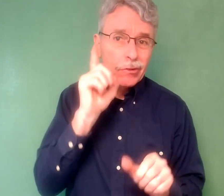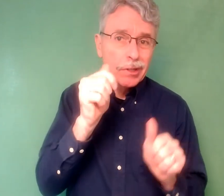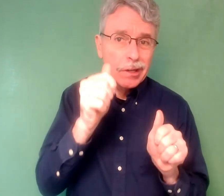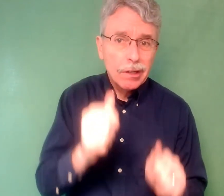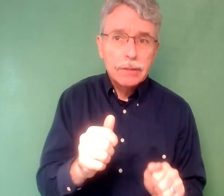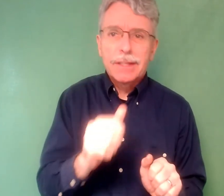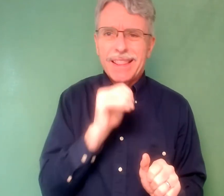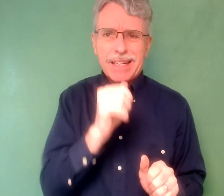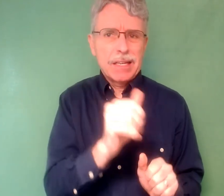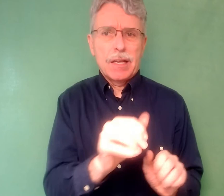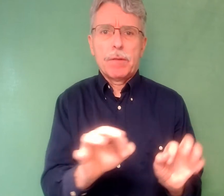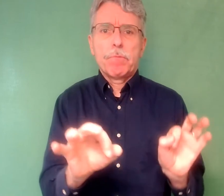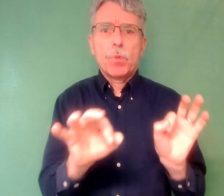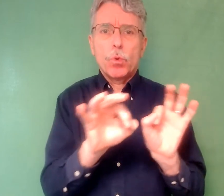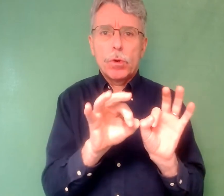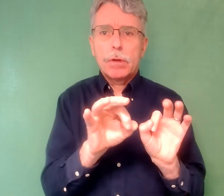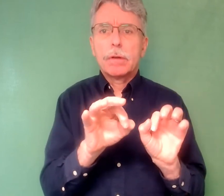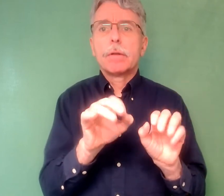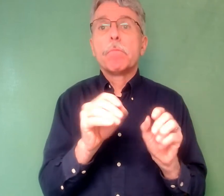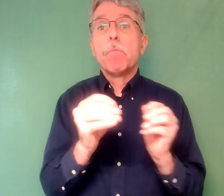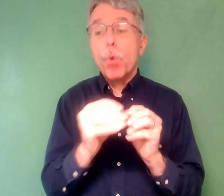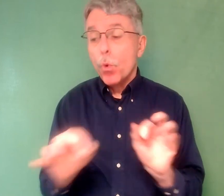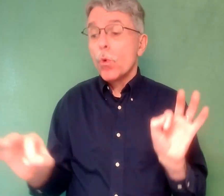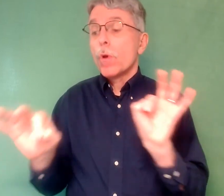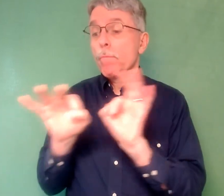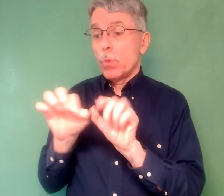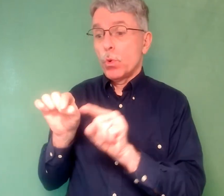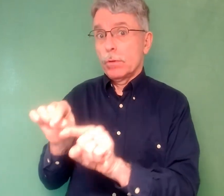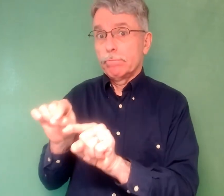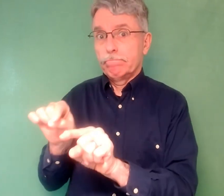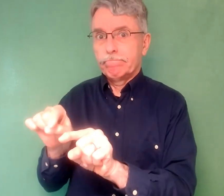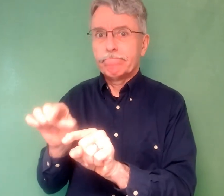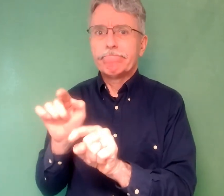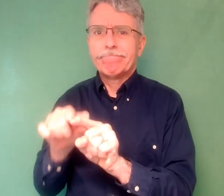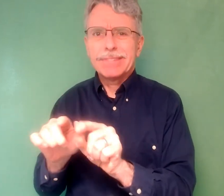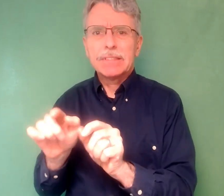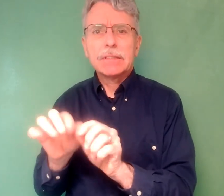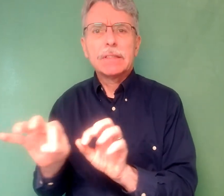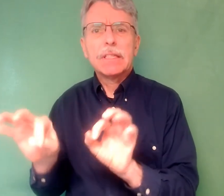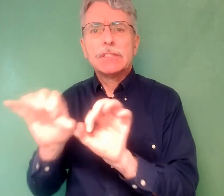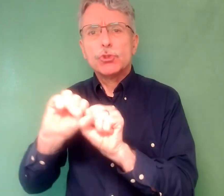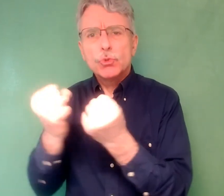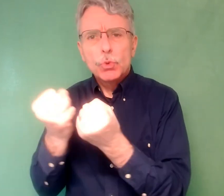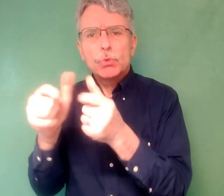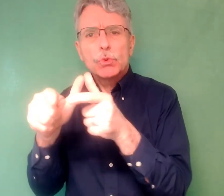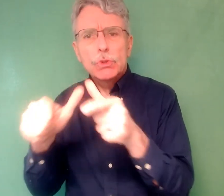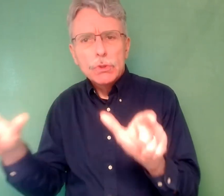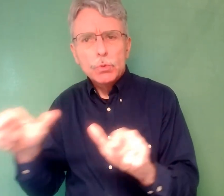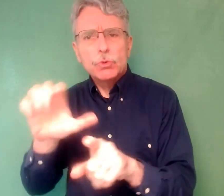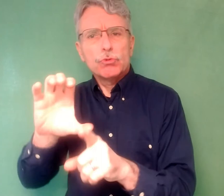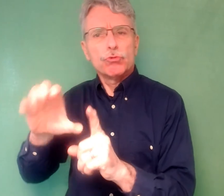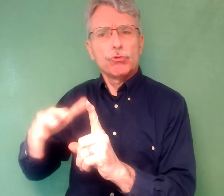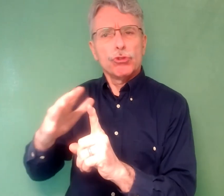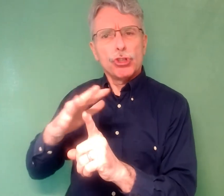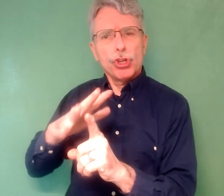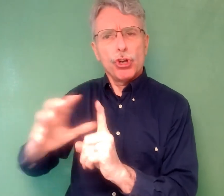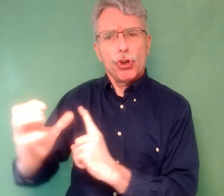understand the multiple realities that exist among deaf people. For example, a child who is born deaf and has deaf